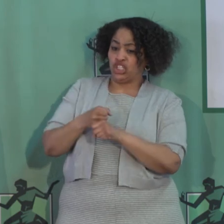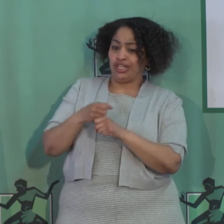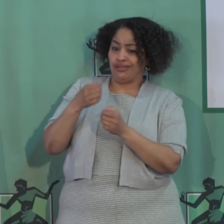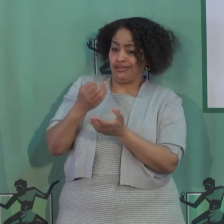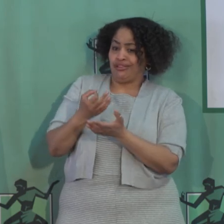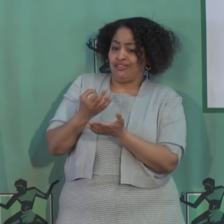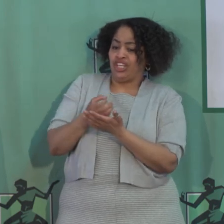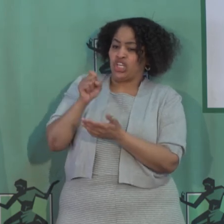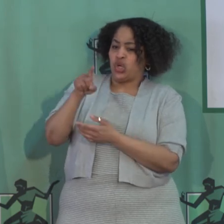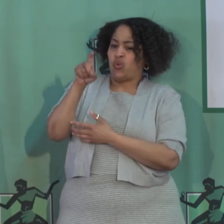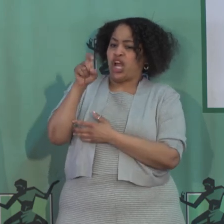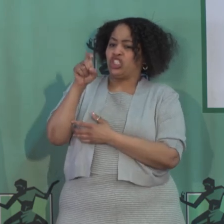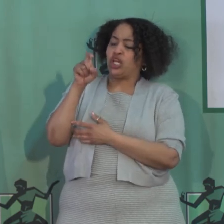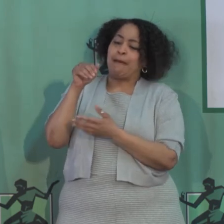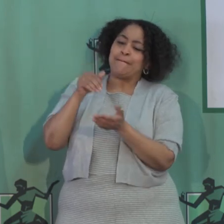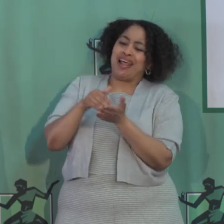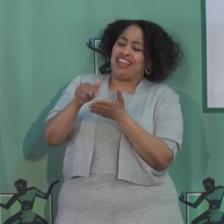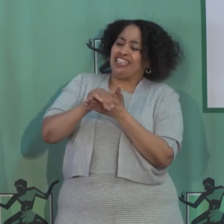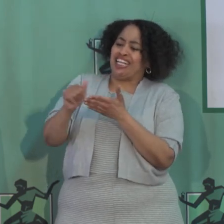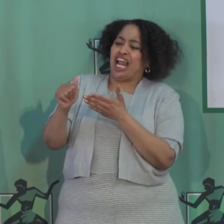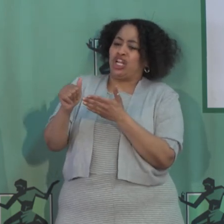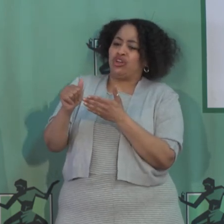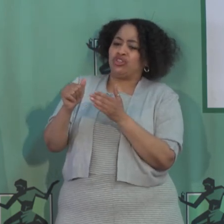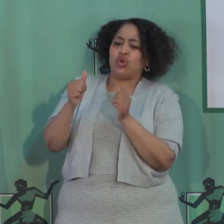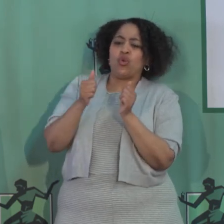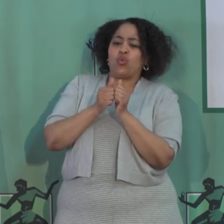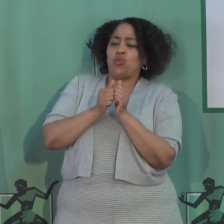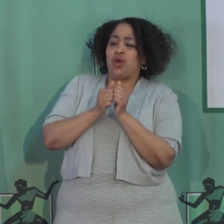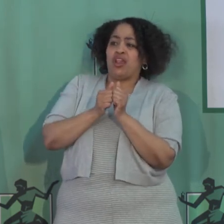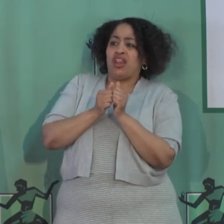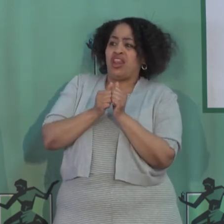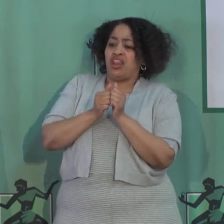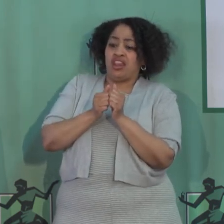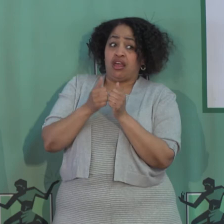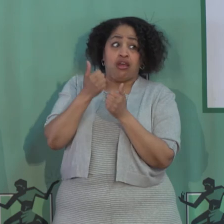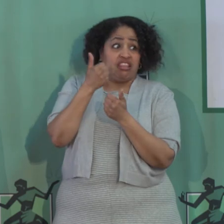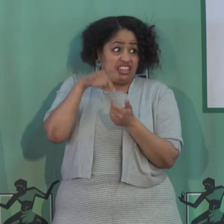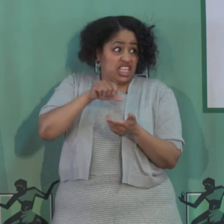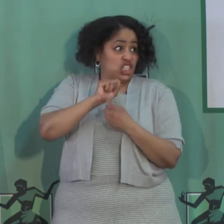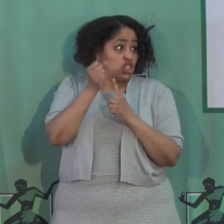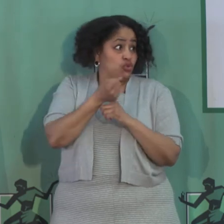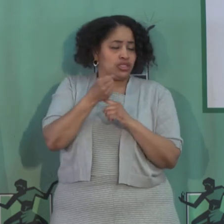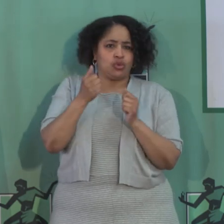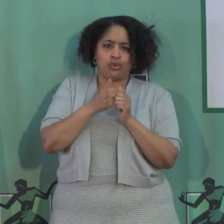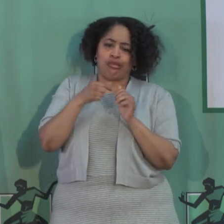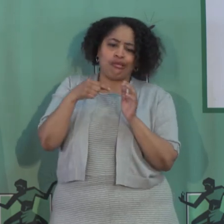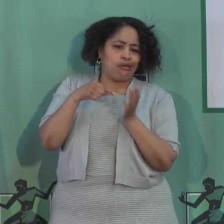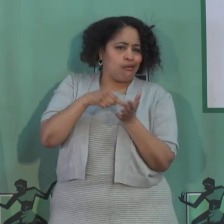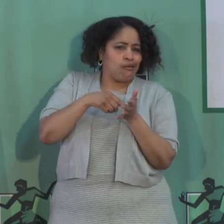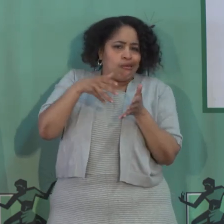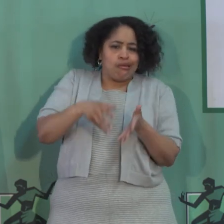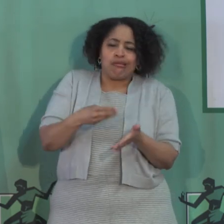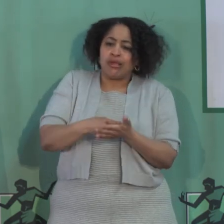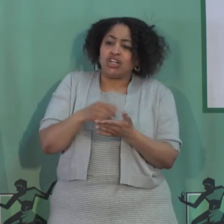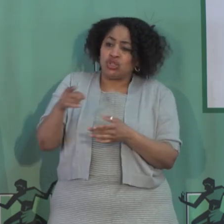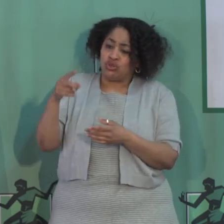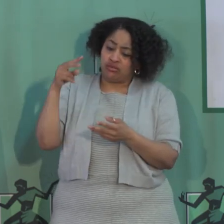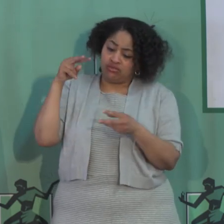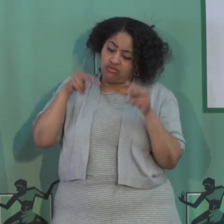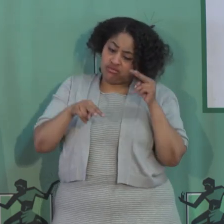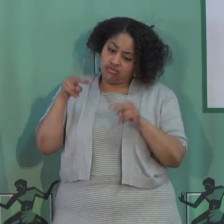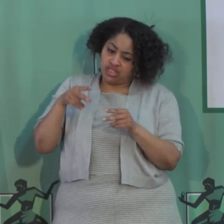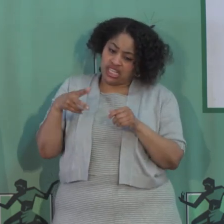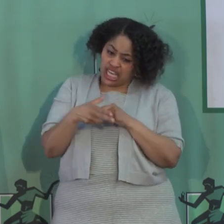million with a deficit, given everything that's going on. Have you started to take a look at cuts? Could there be